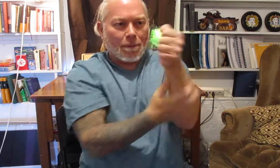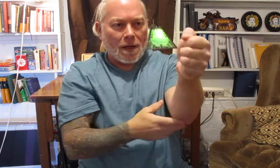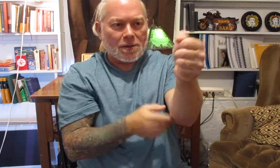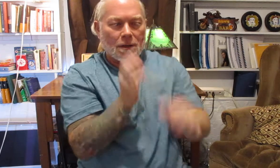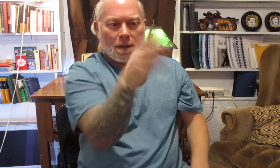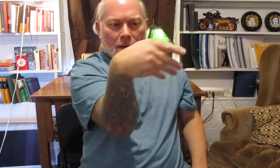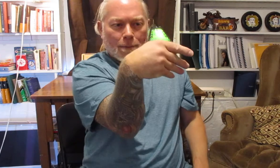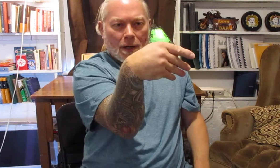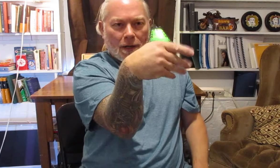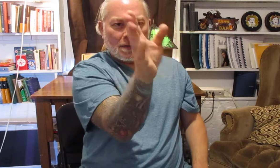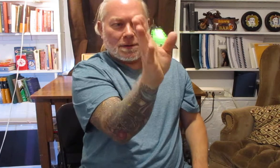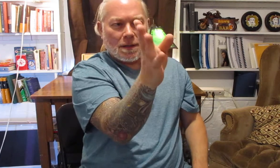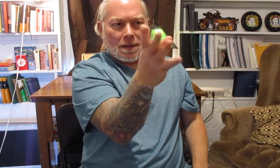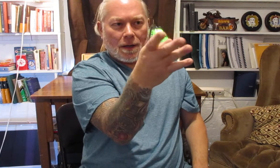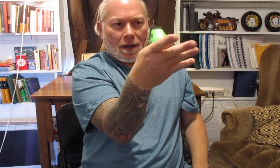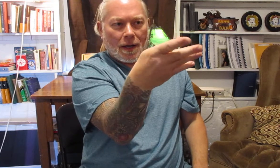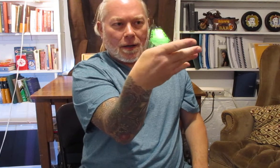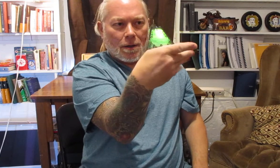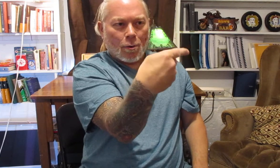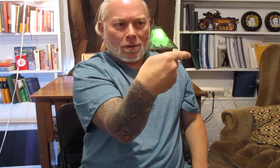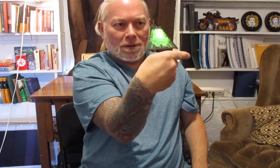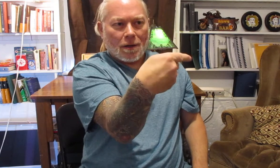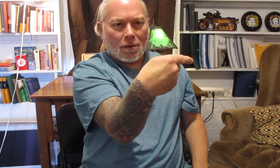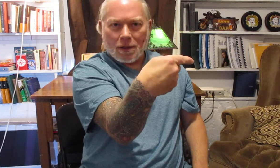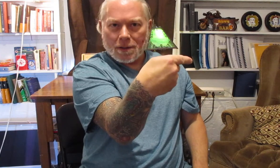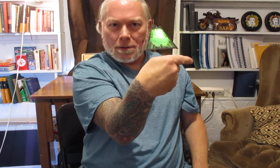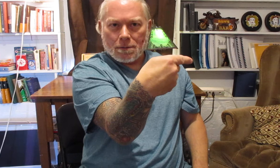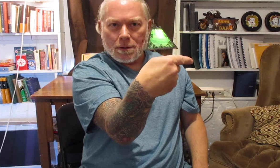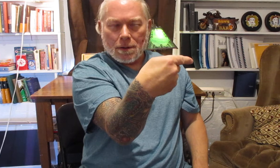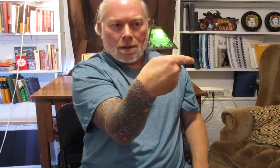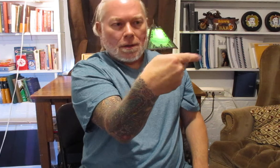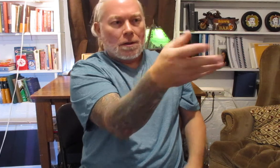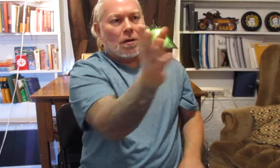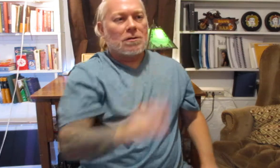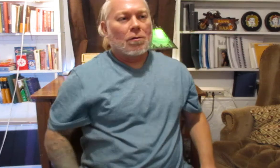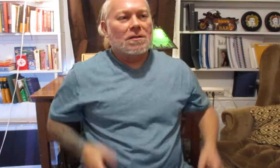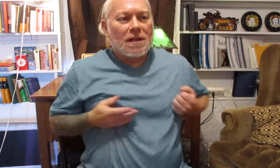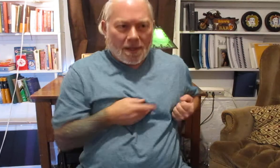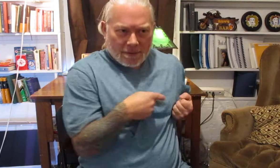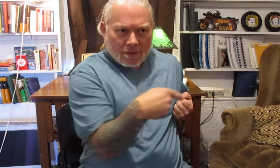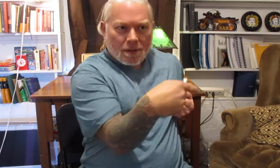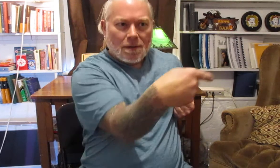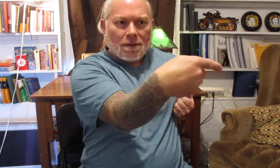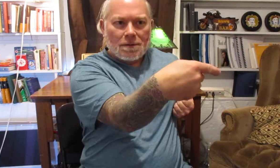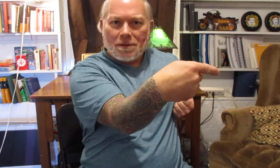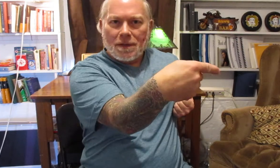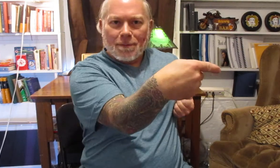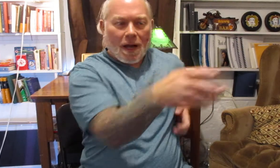punch but it's got a horizontal hook you know so you see that in Sunim Tao